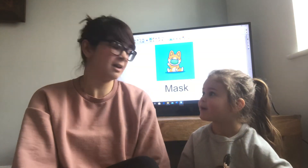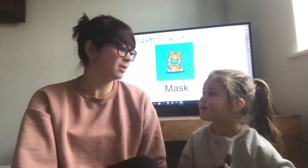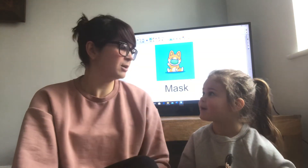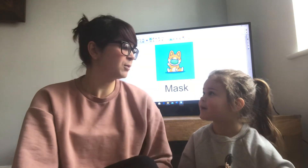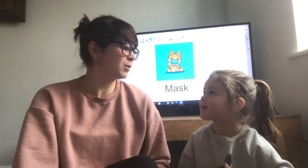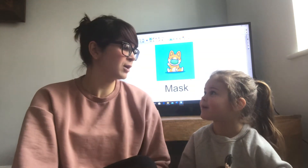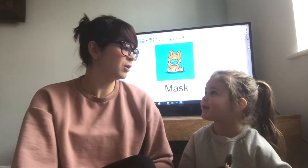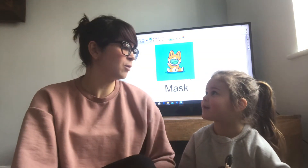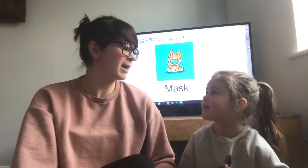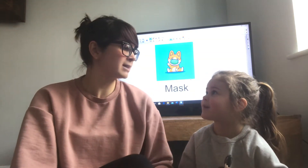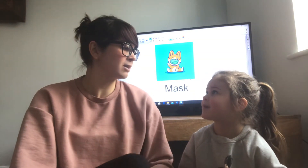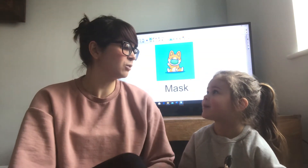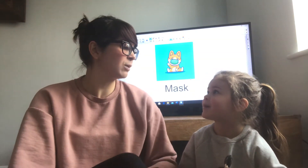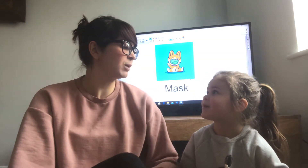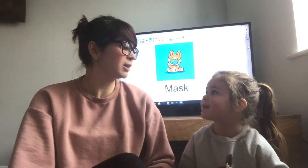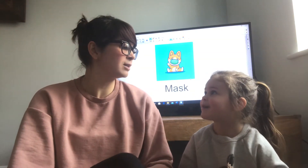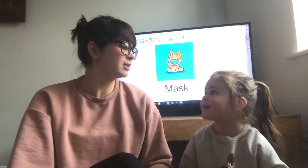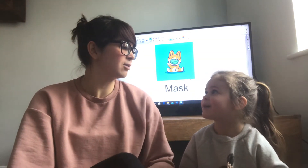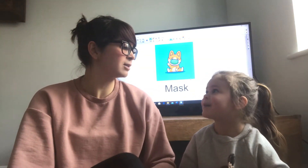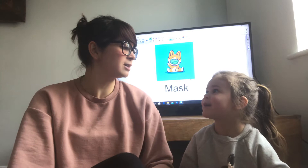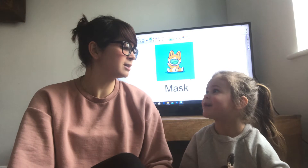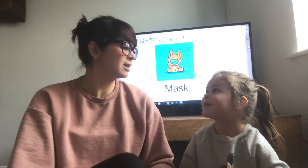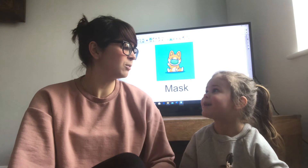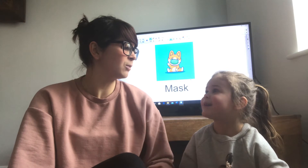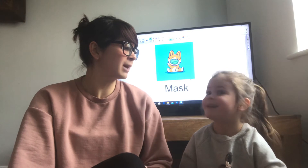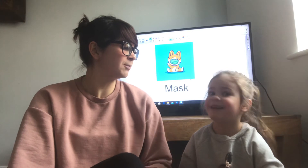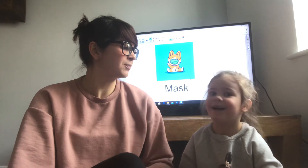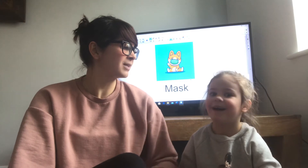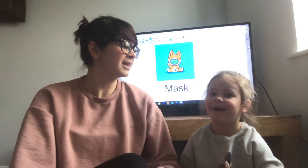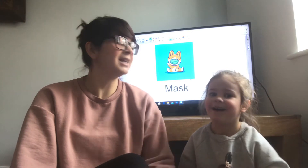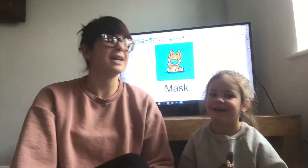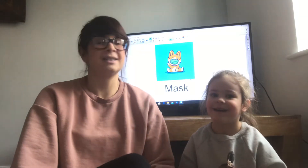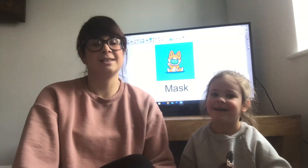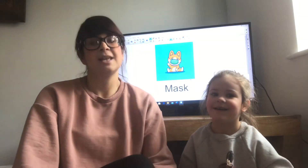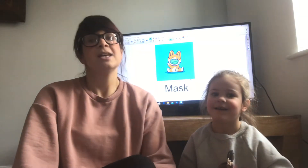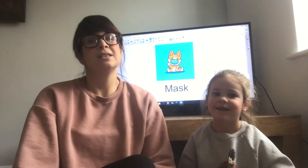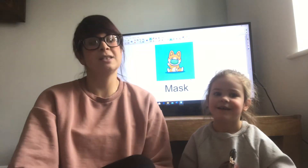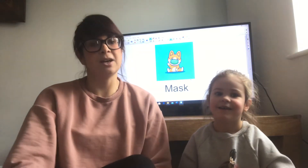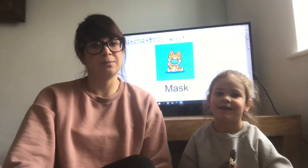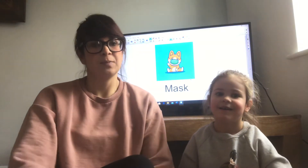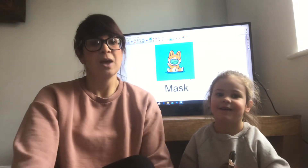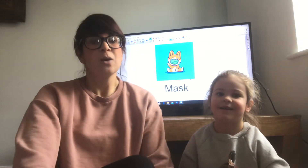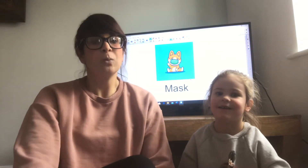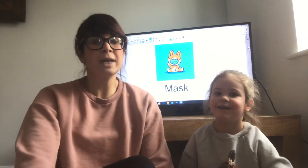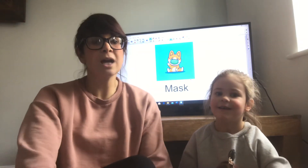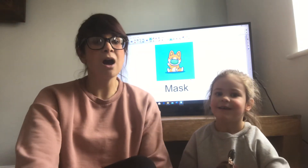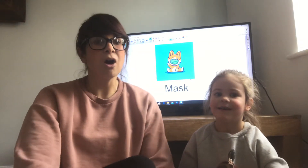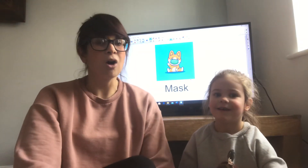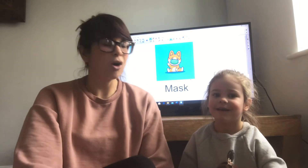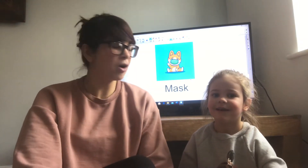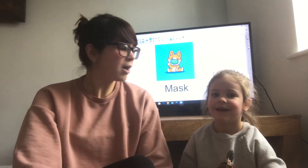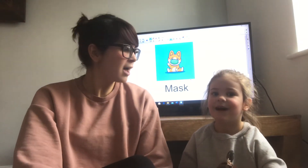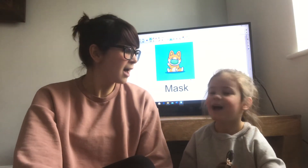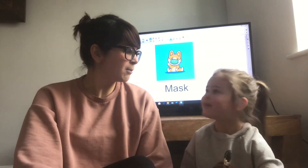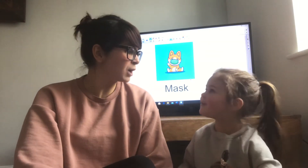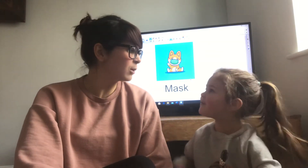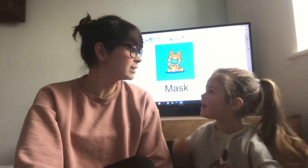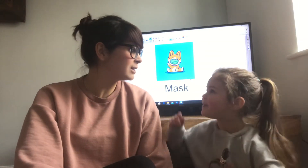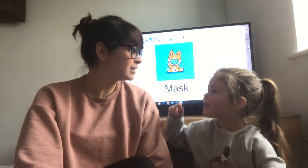only put your mask on when we go to the doctor's don't we? Yes. So we are going... I rainbow